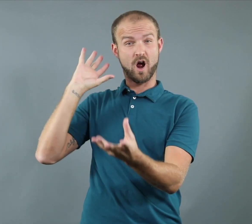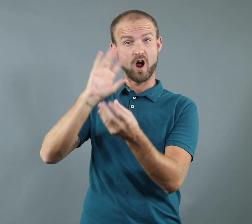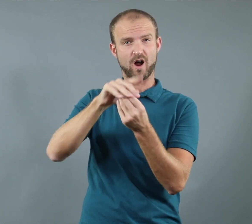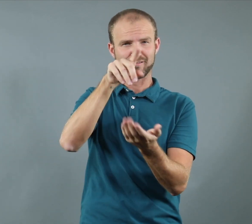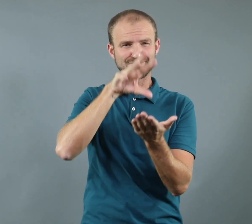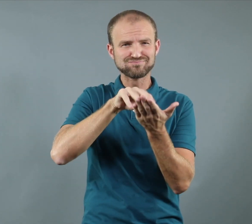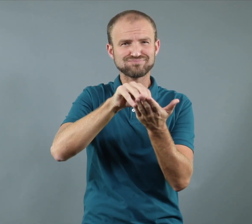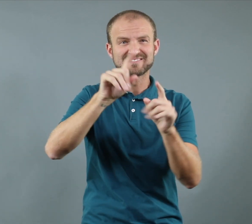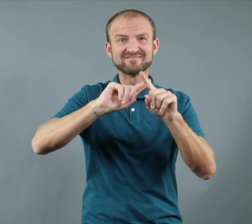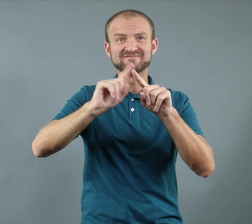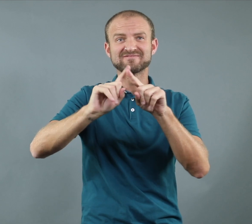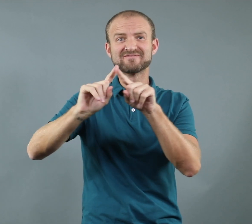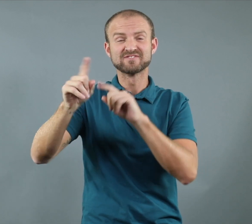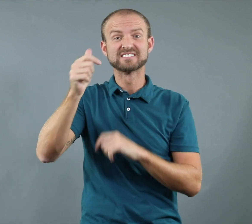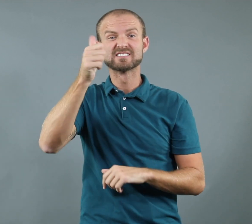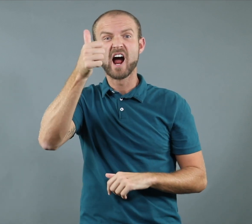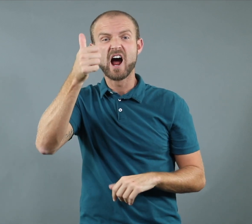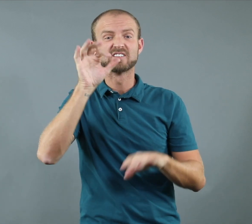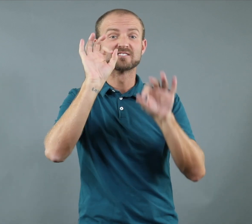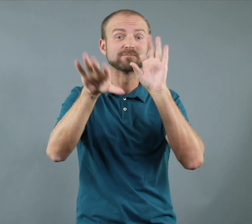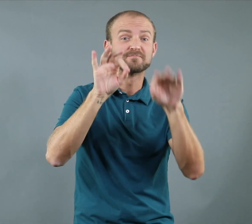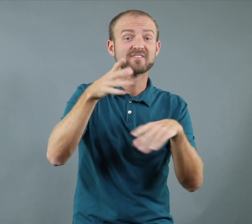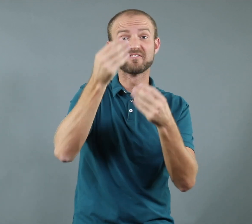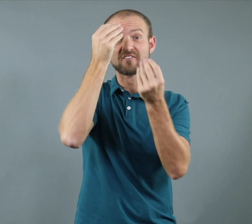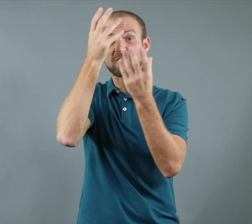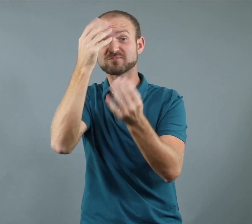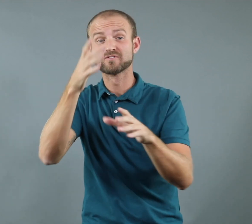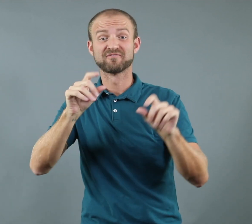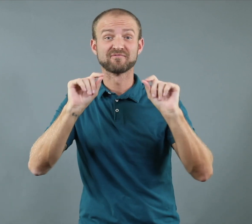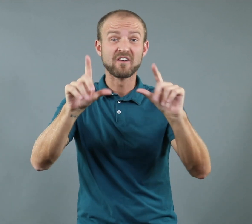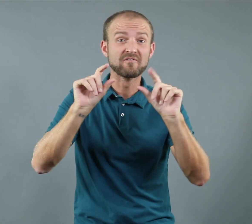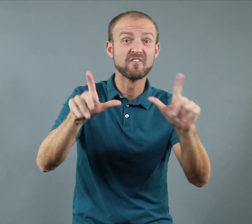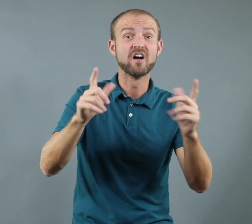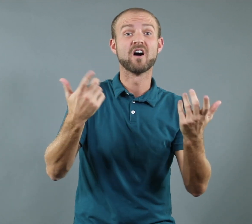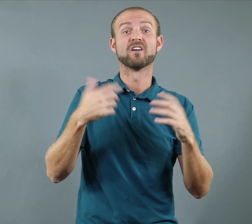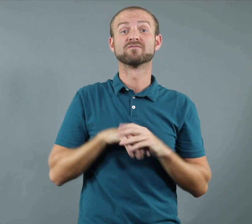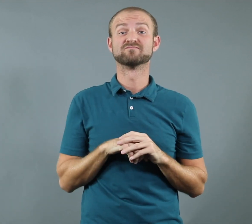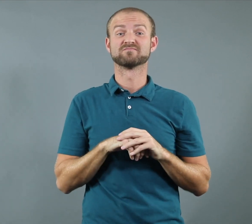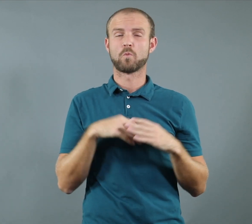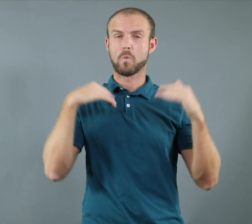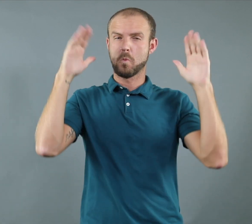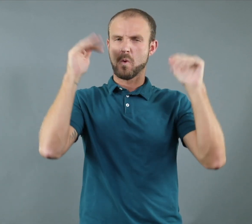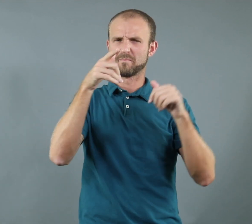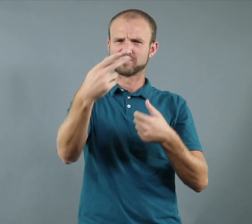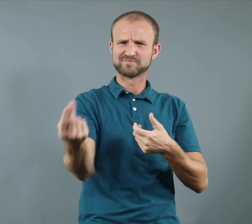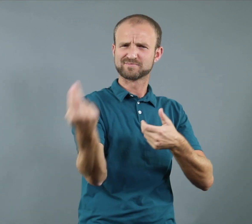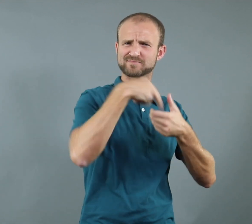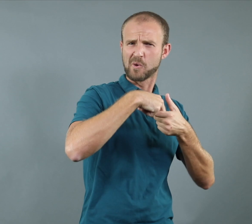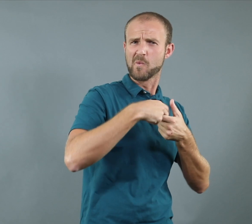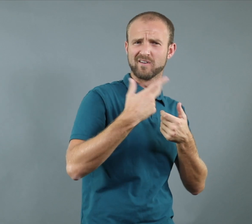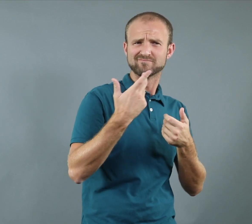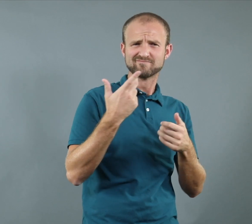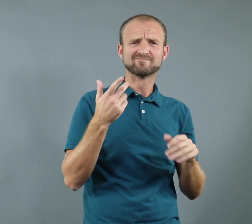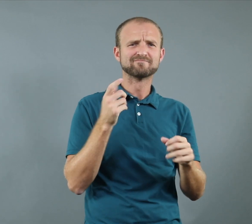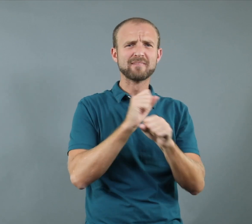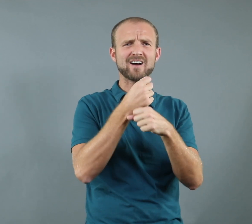from the vlogs that were shared throughout 2019. We hope that you will join us in making New Year's resolutions based on those tips.